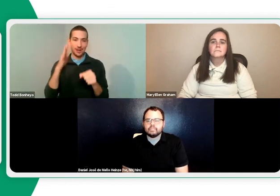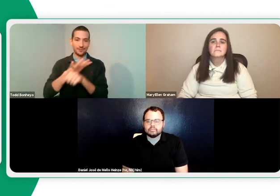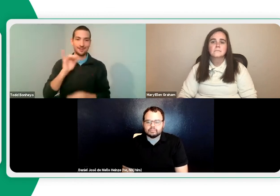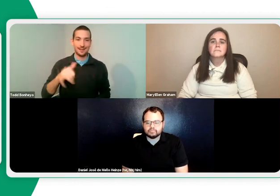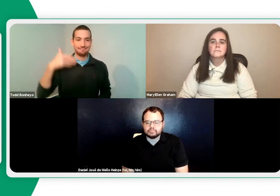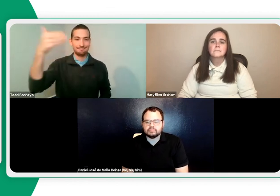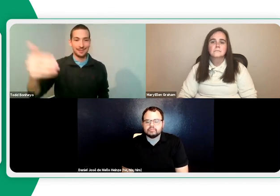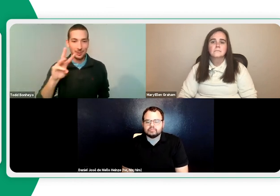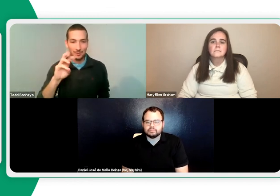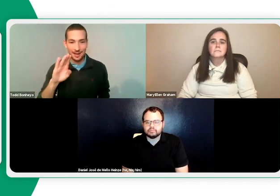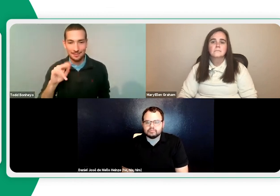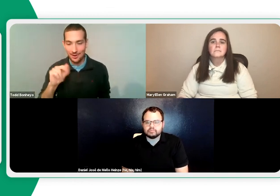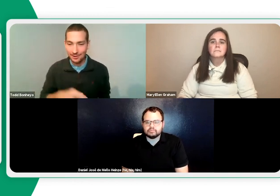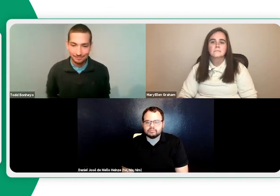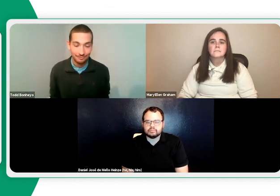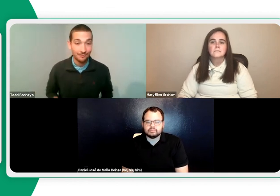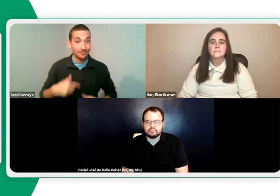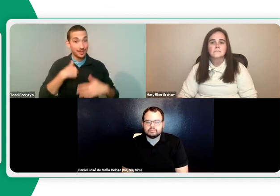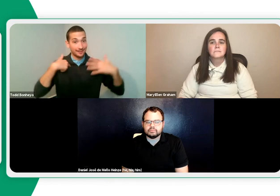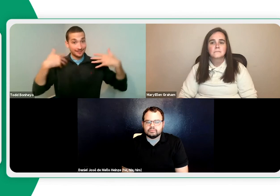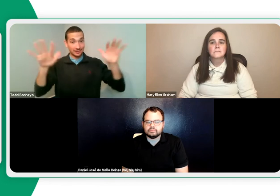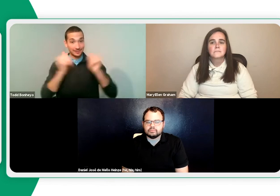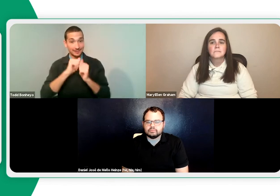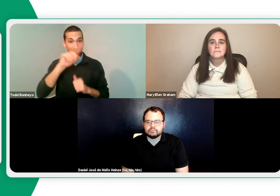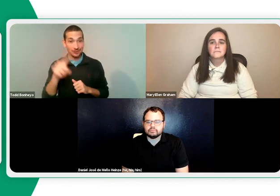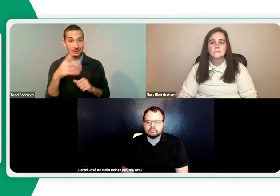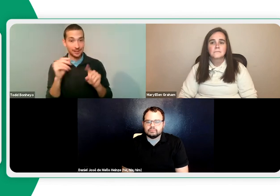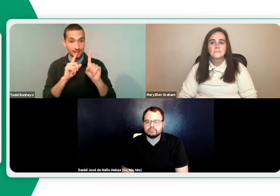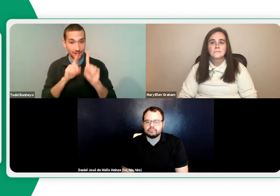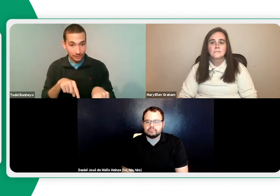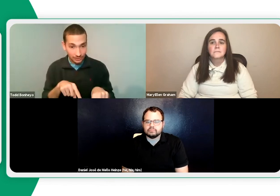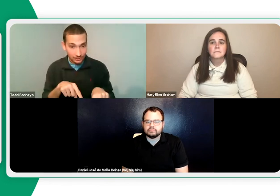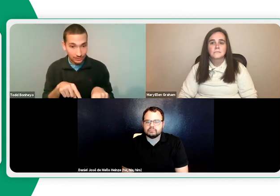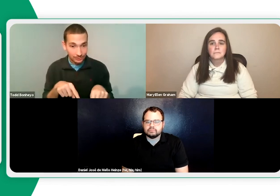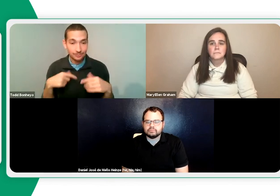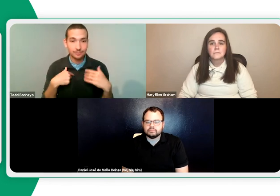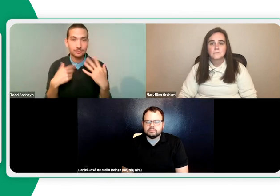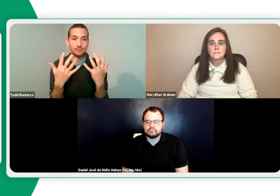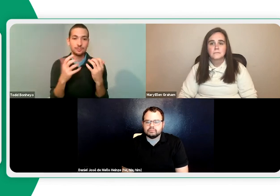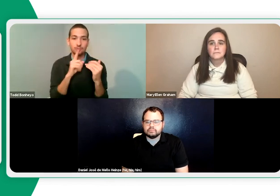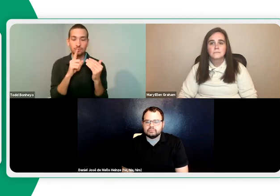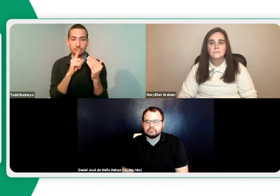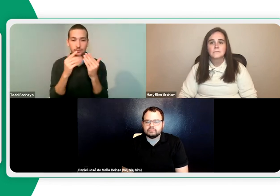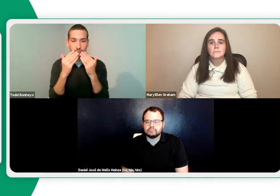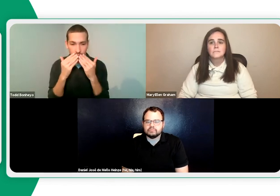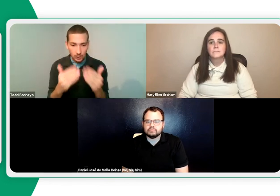How often and at what age do we expose our deaf youth to finance, personal finance? Well, we're out of questions